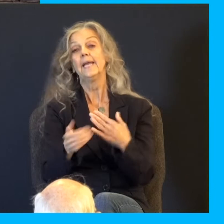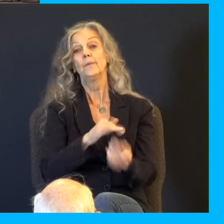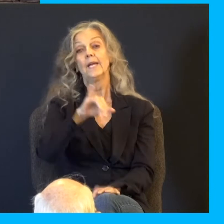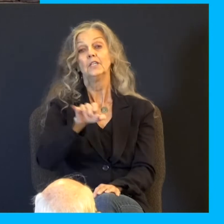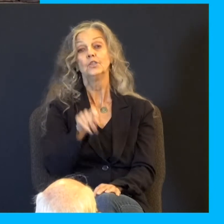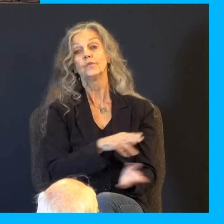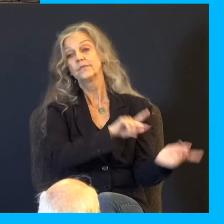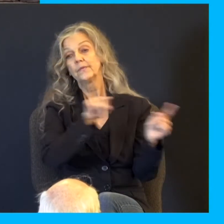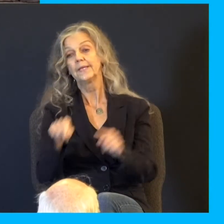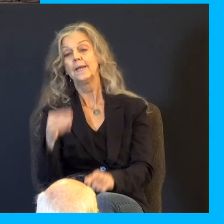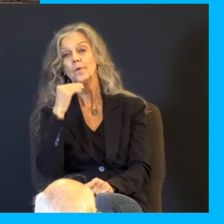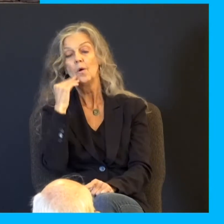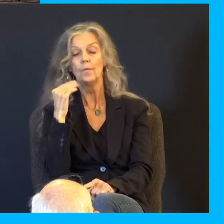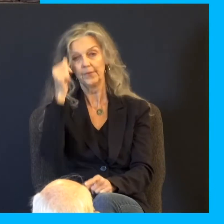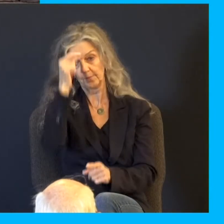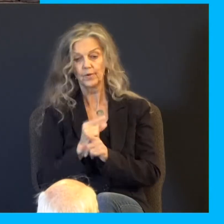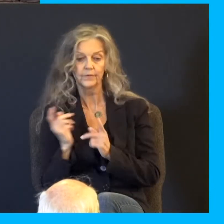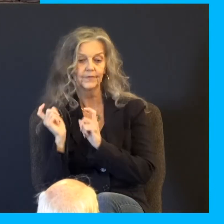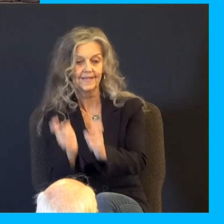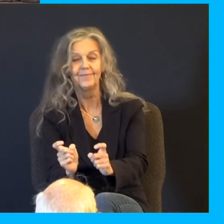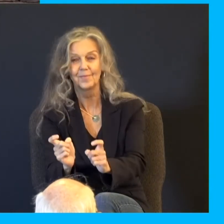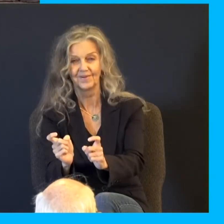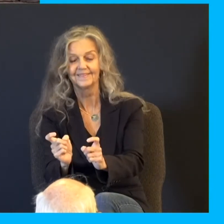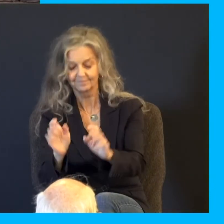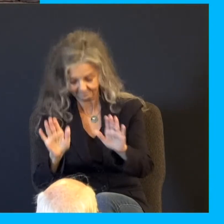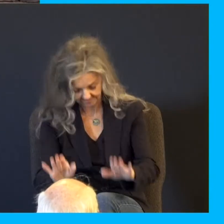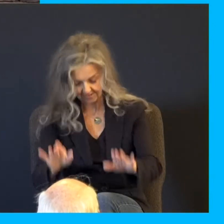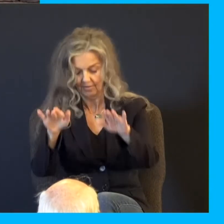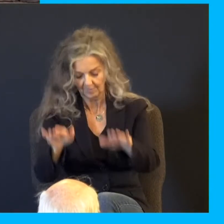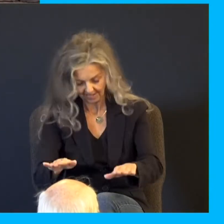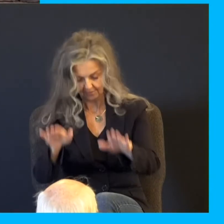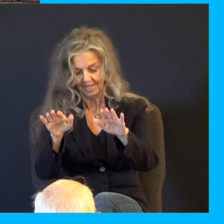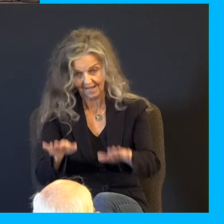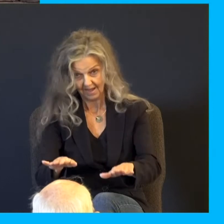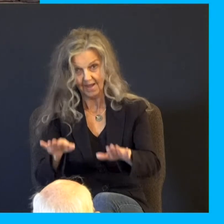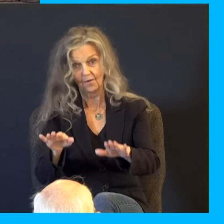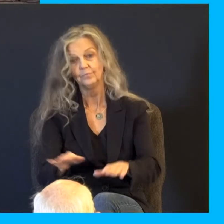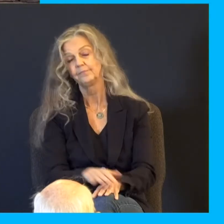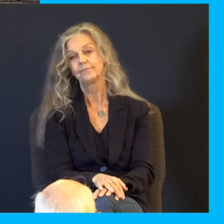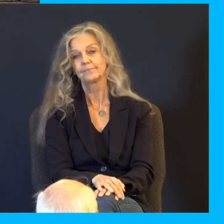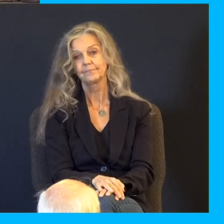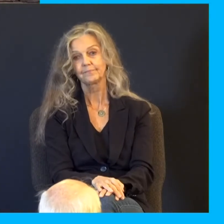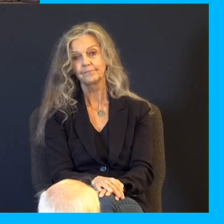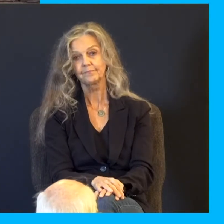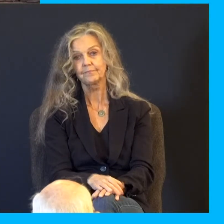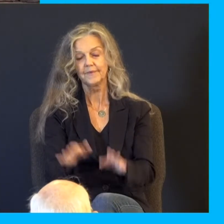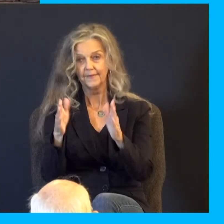him the present which was in their hand into the house, and they bowed themselves to him to the earth. And he asked them of their welfare and said,